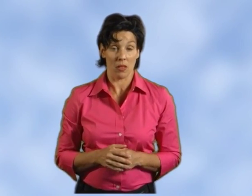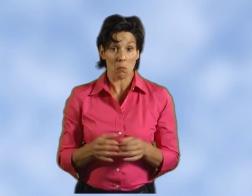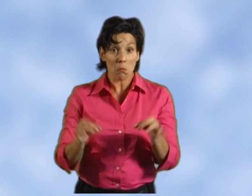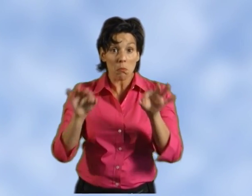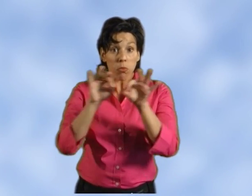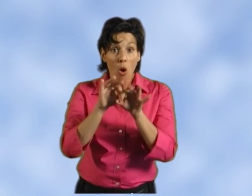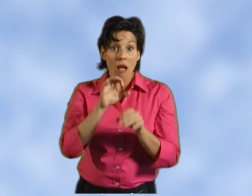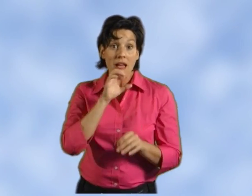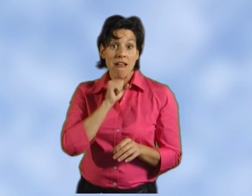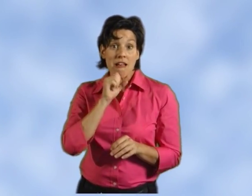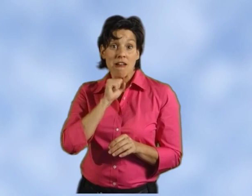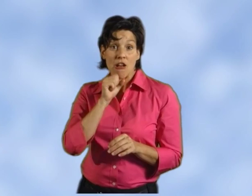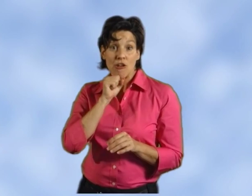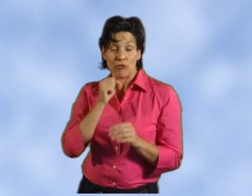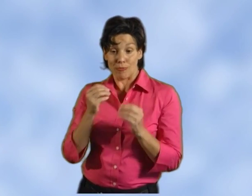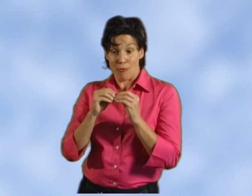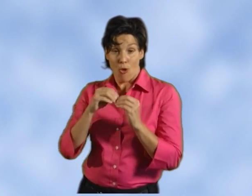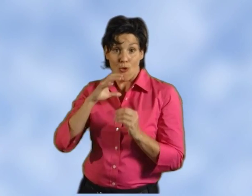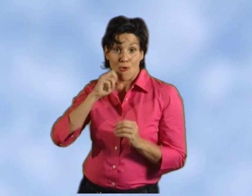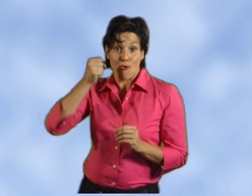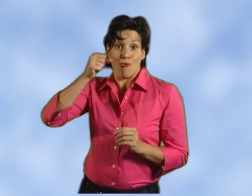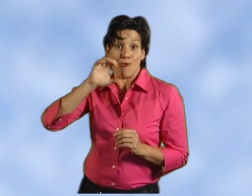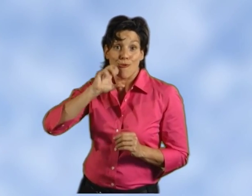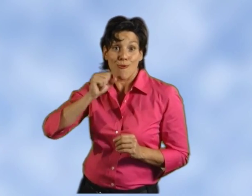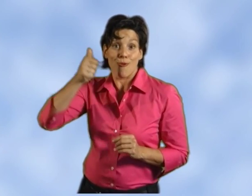But the risk rises as women get older.